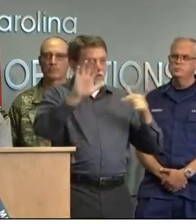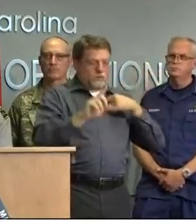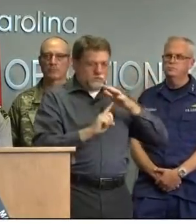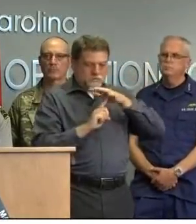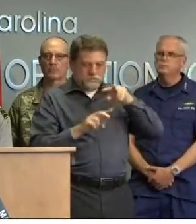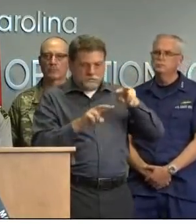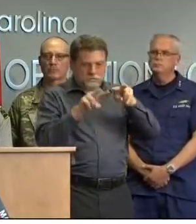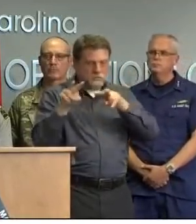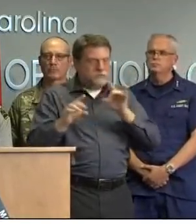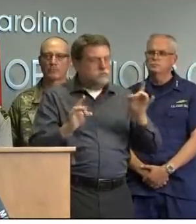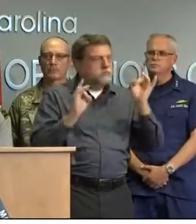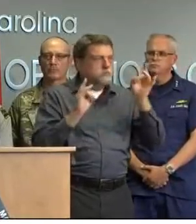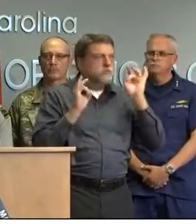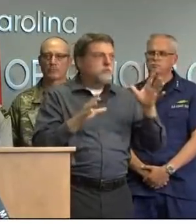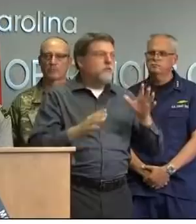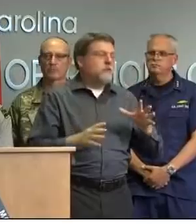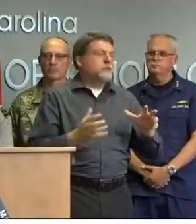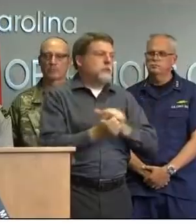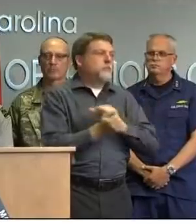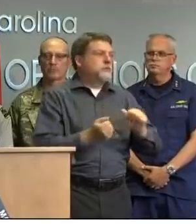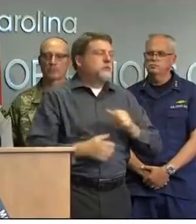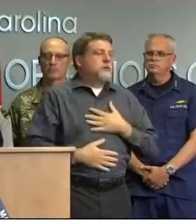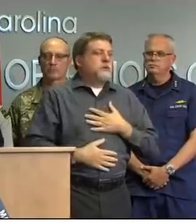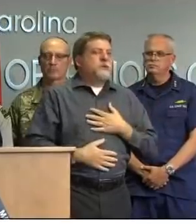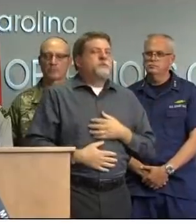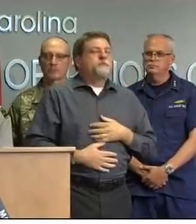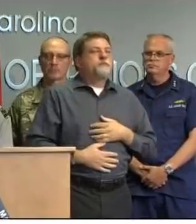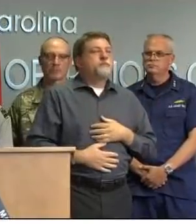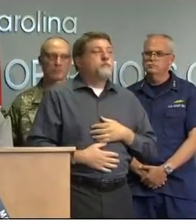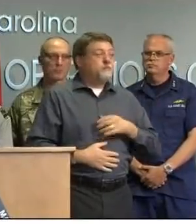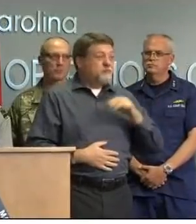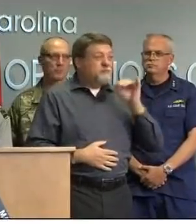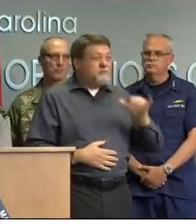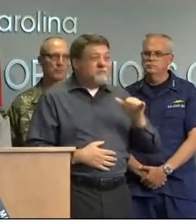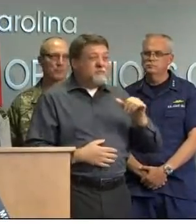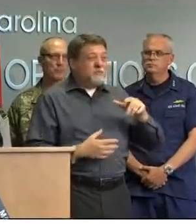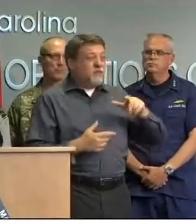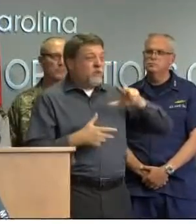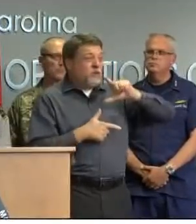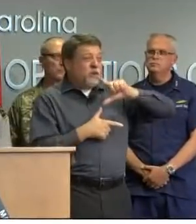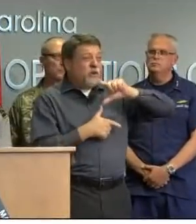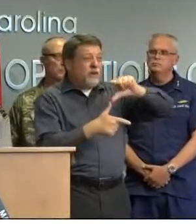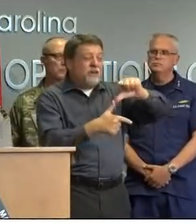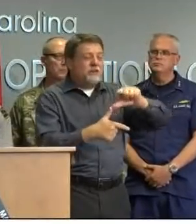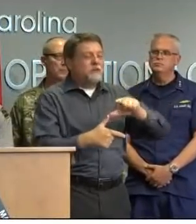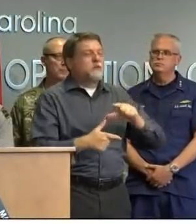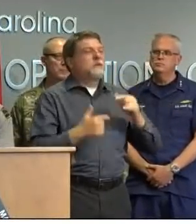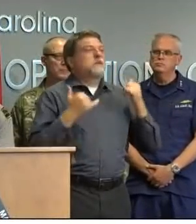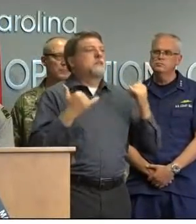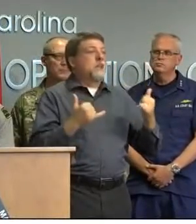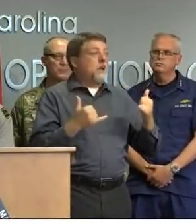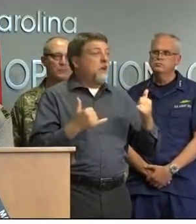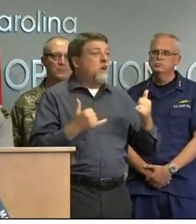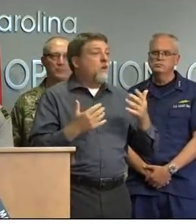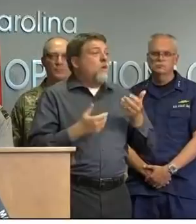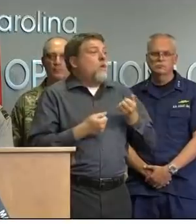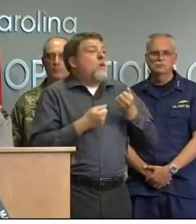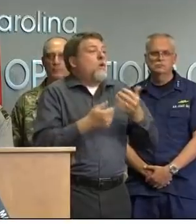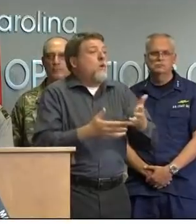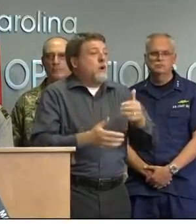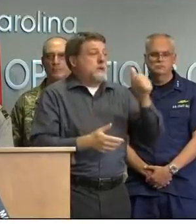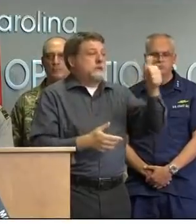there this treacherous storm officially has now claimed 10